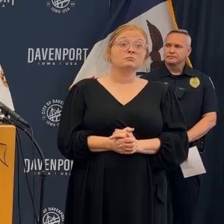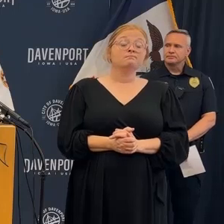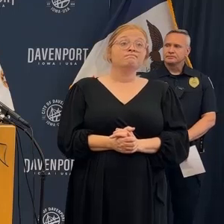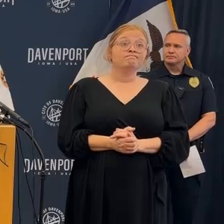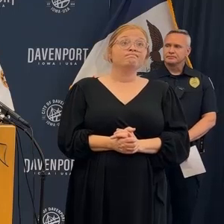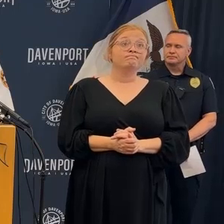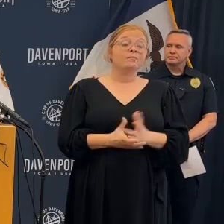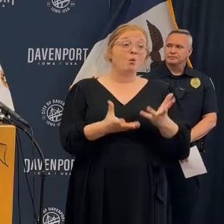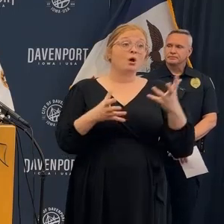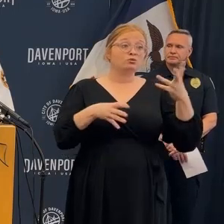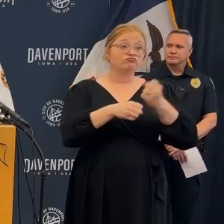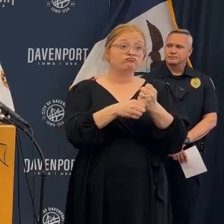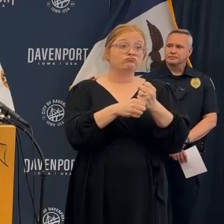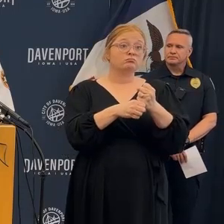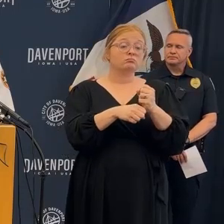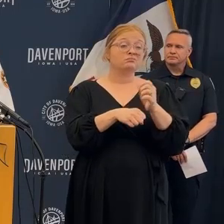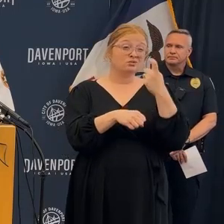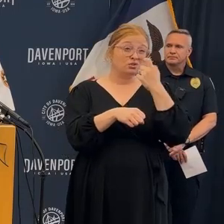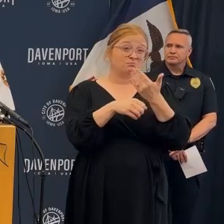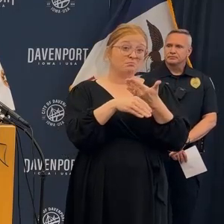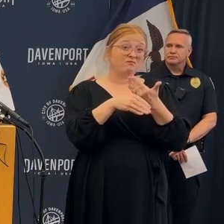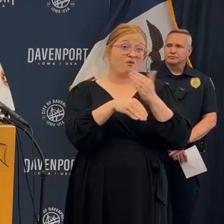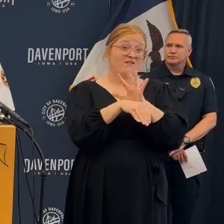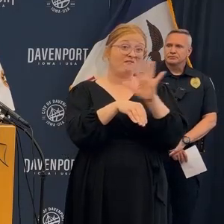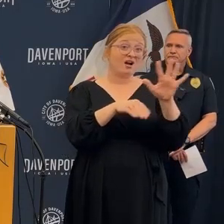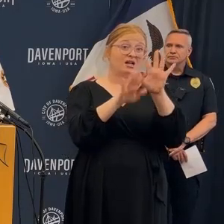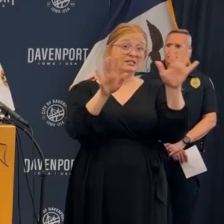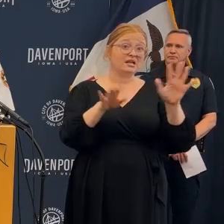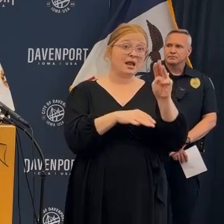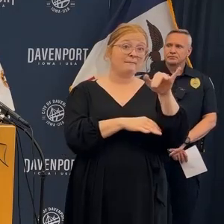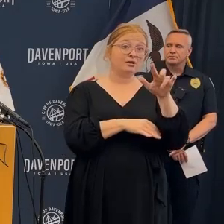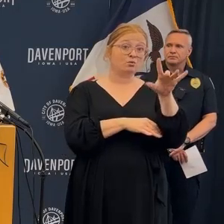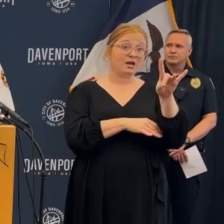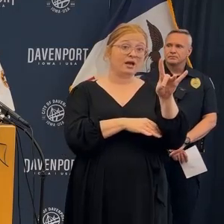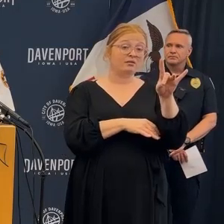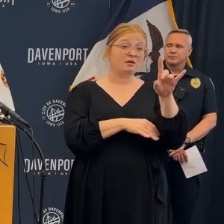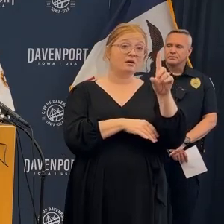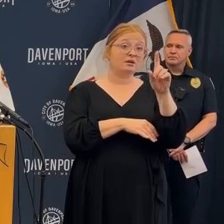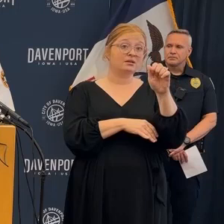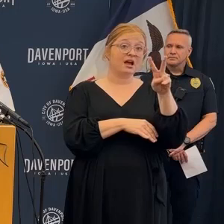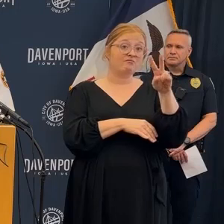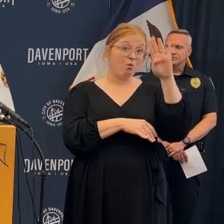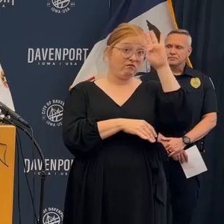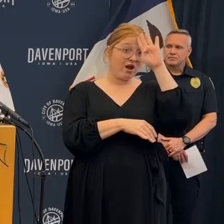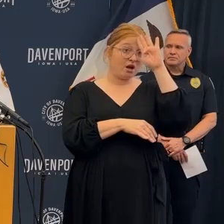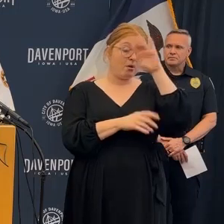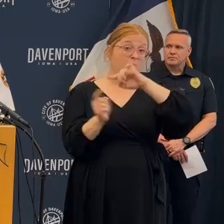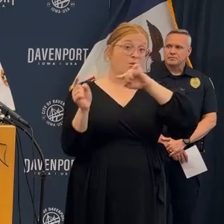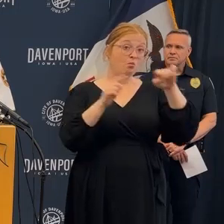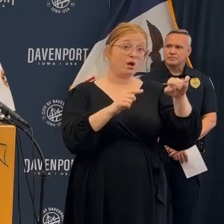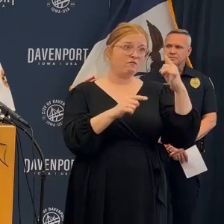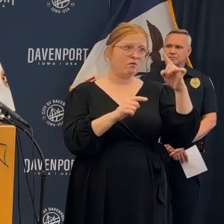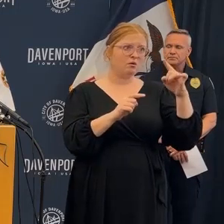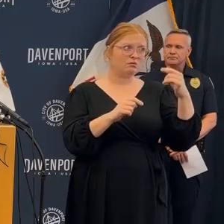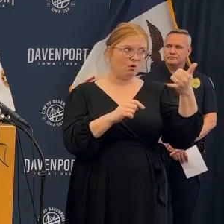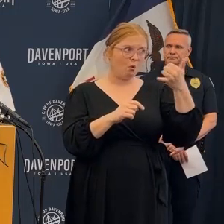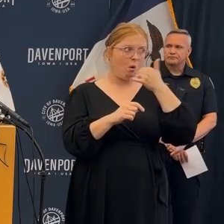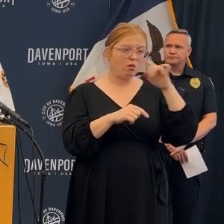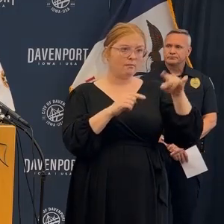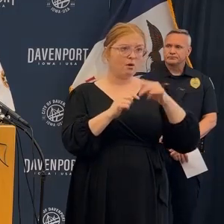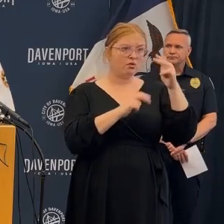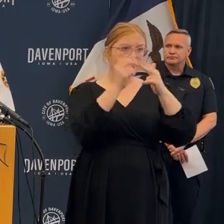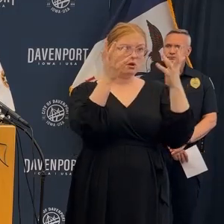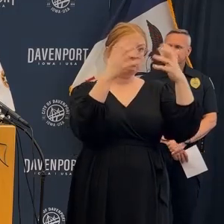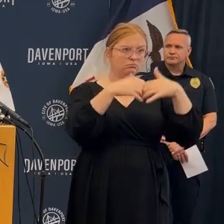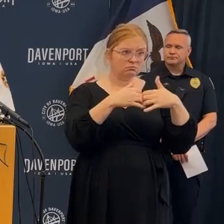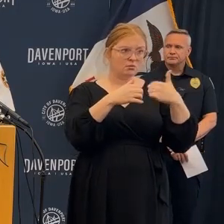As everyone knows, a recap here a little before 5 on Sunday, May 28th, the Davenport Fire Department responded to a report of a building collapse.